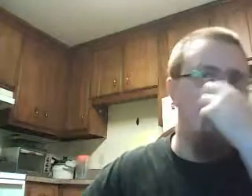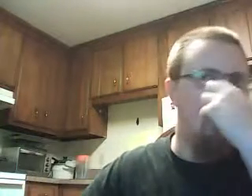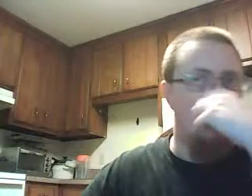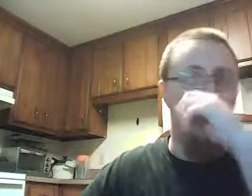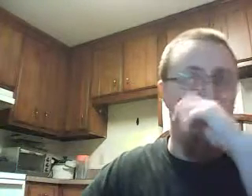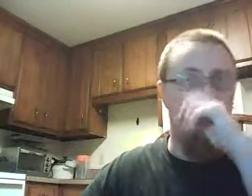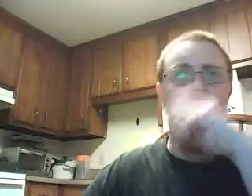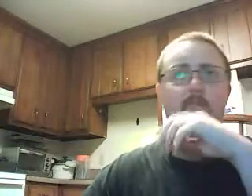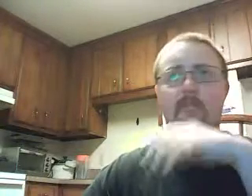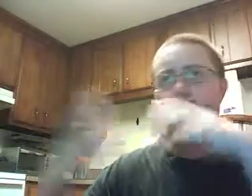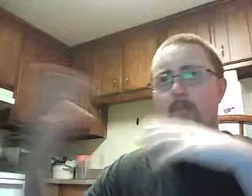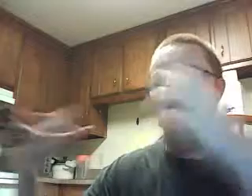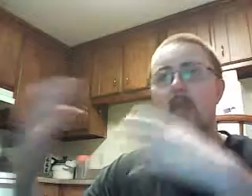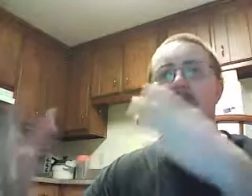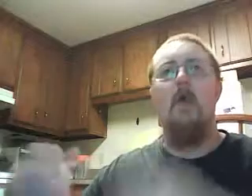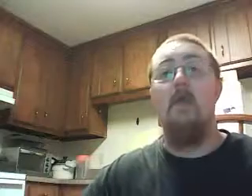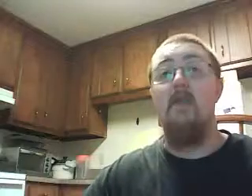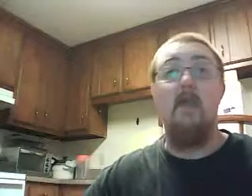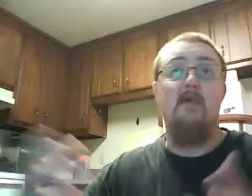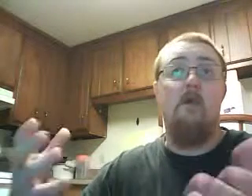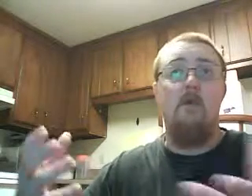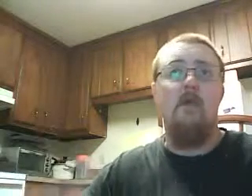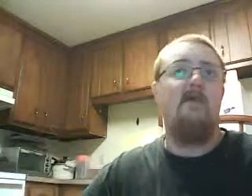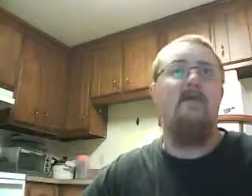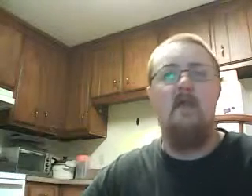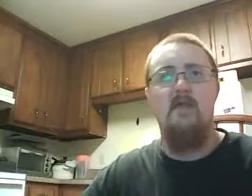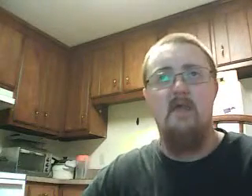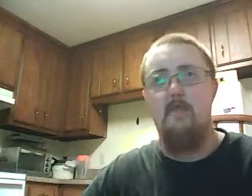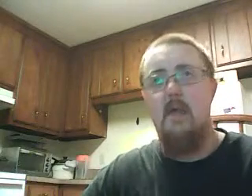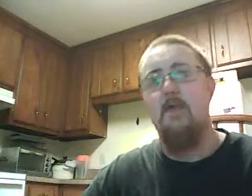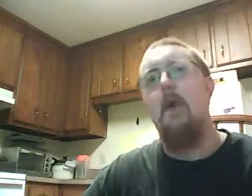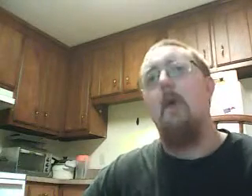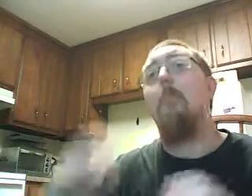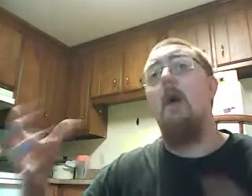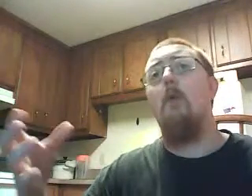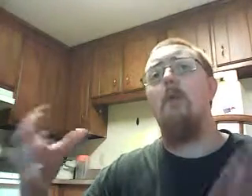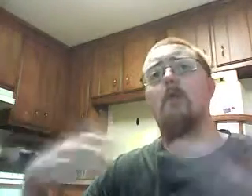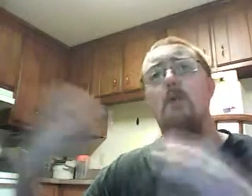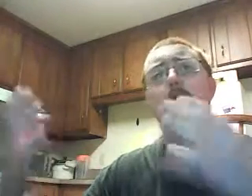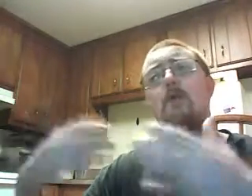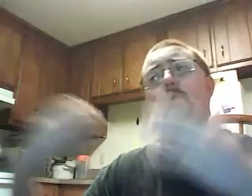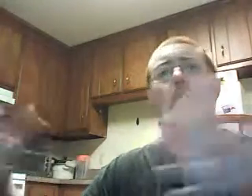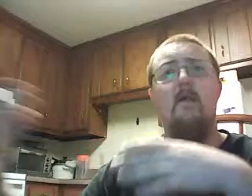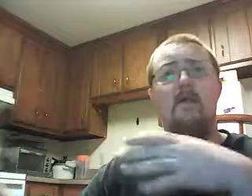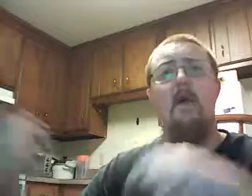like some info and it is hard to win stuff on Listia sometimes. But when you do and you get rid of stuff